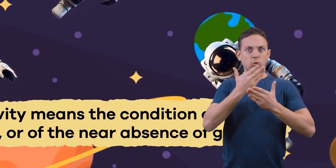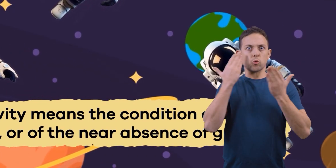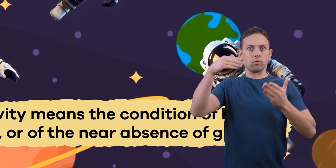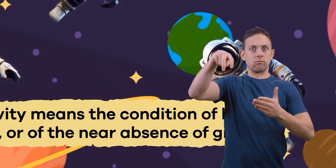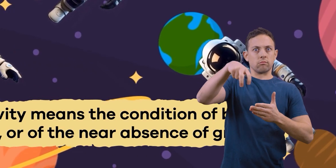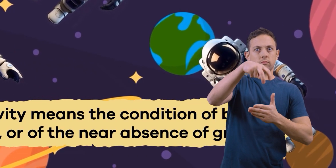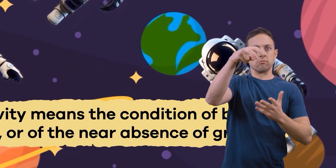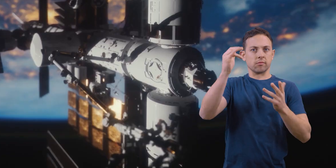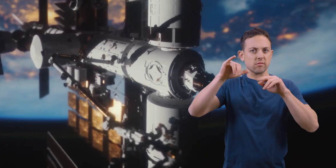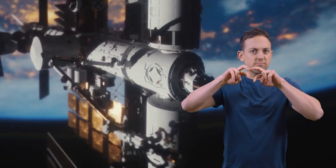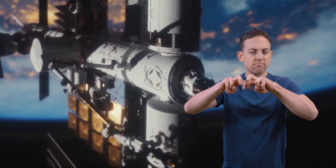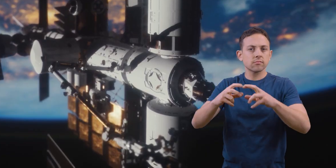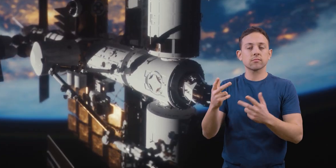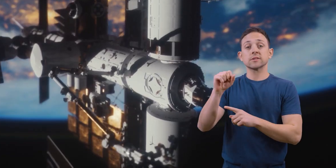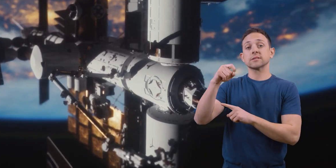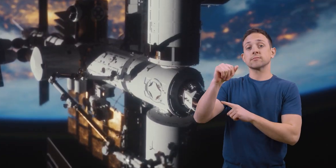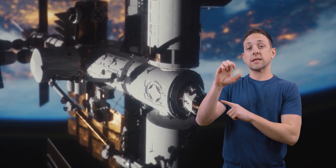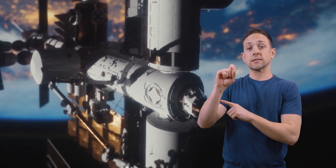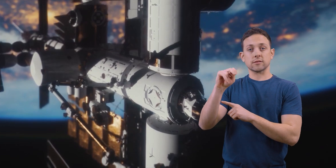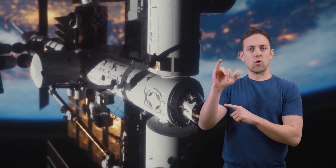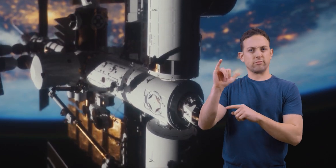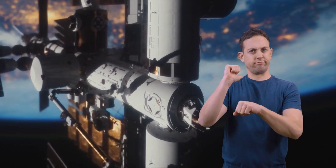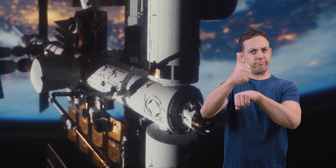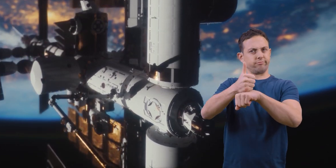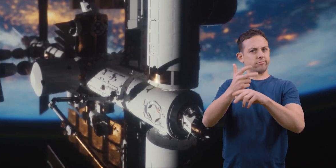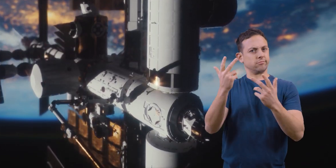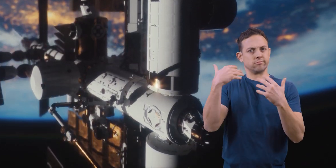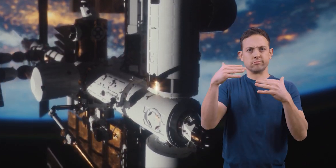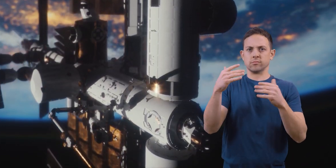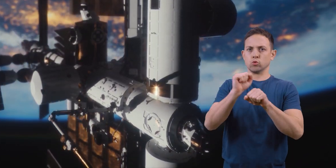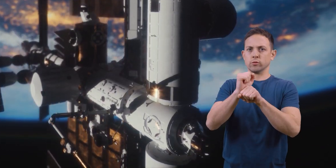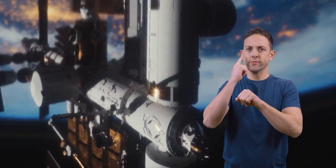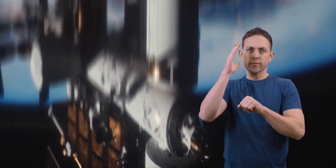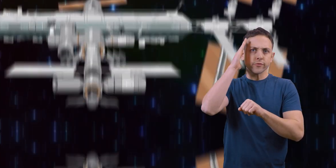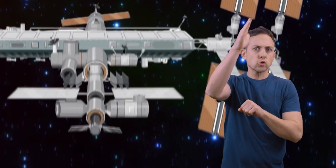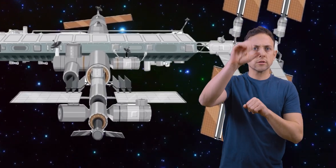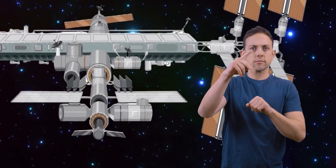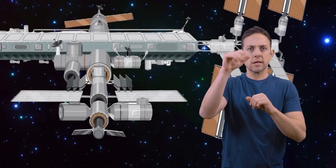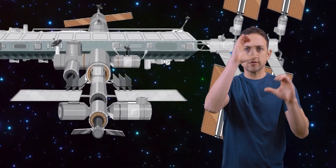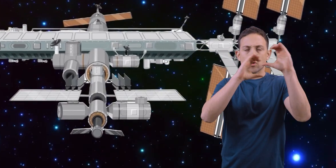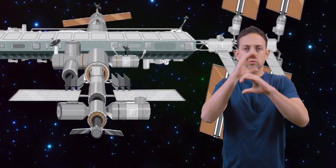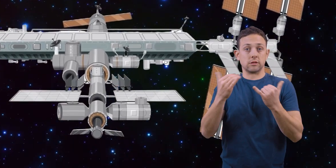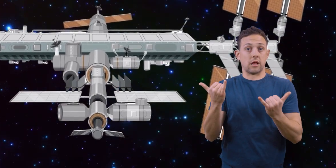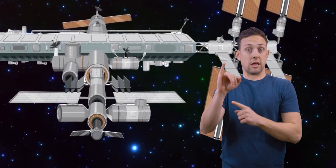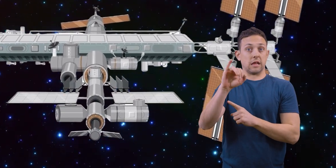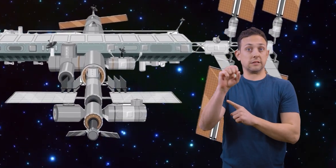gravity. The space station also sets the groundwork for future space exploration. As of now, the International